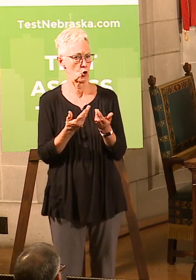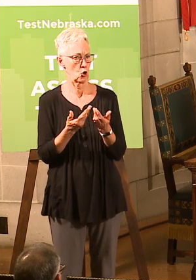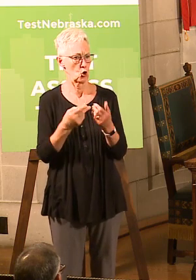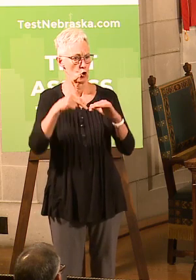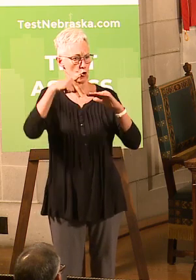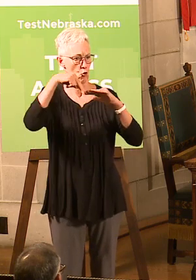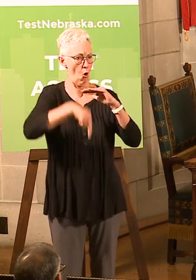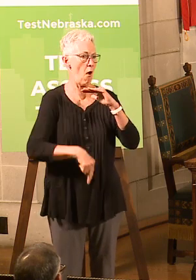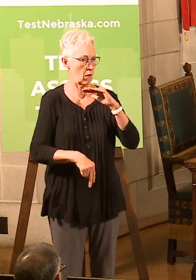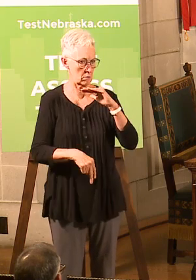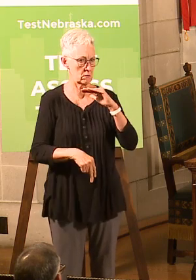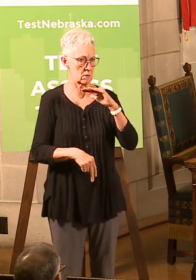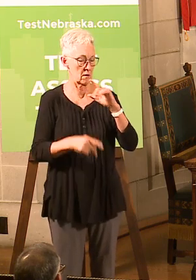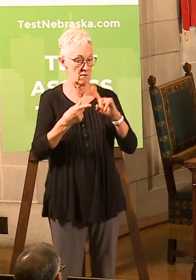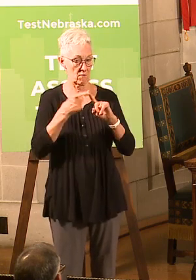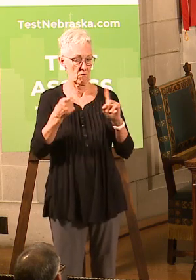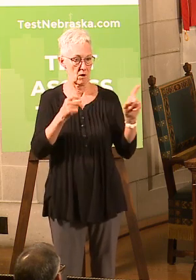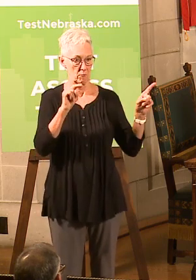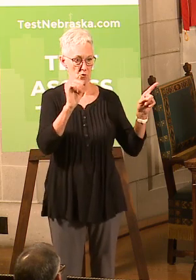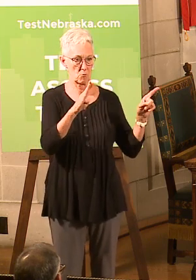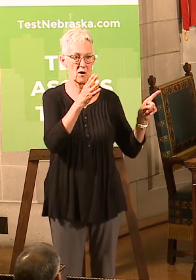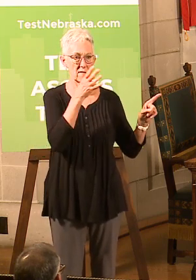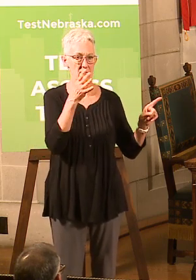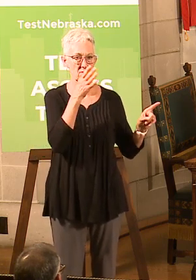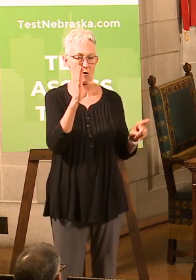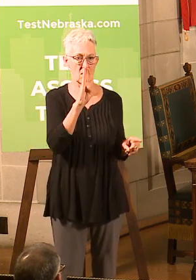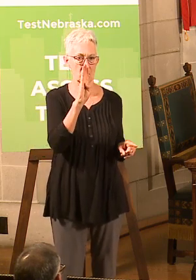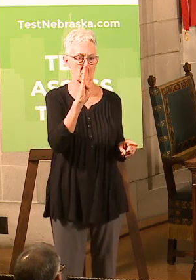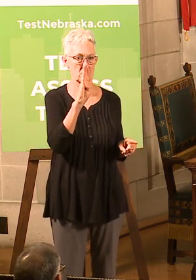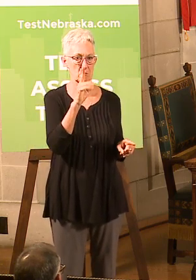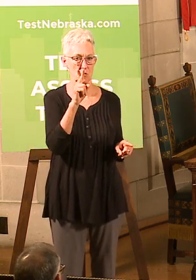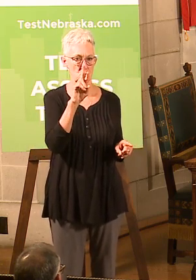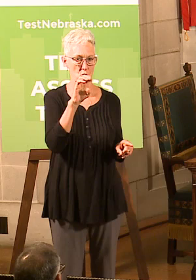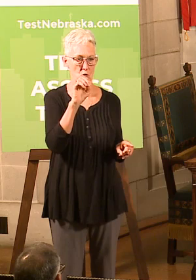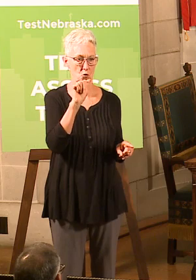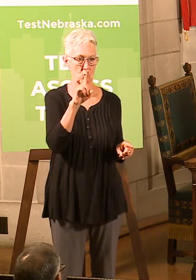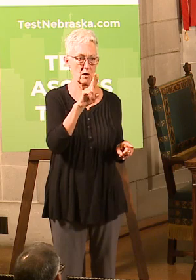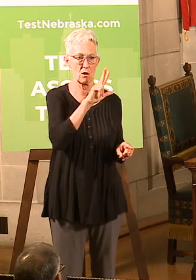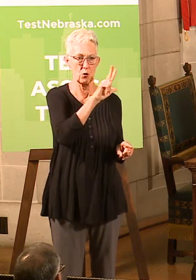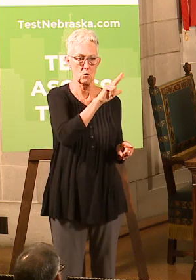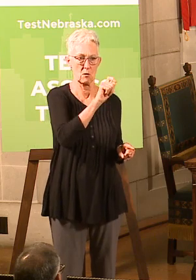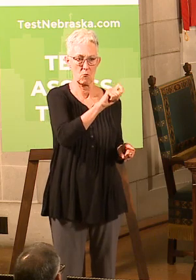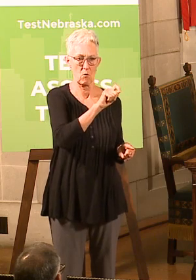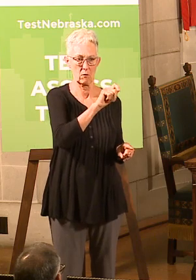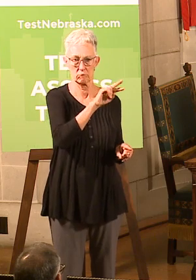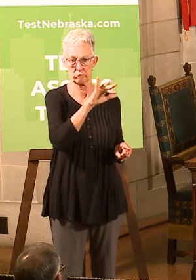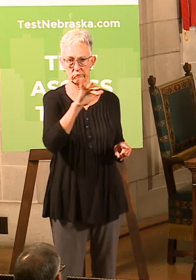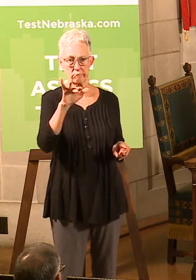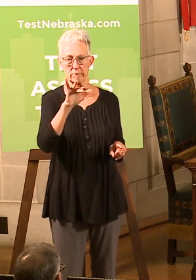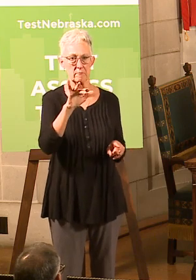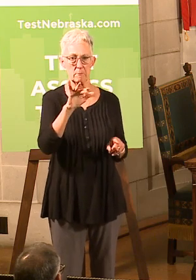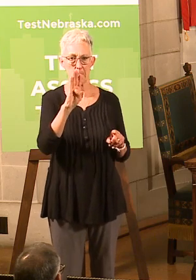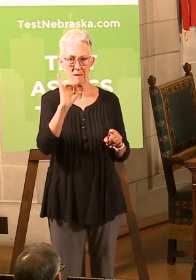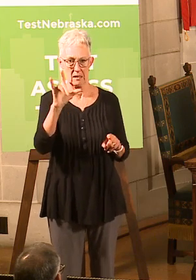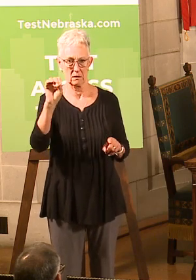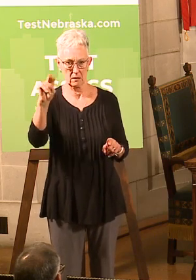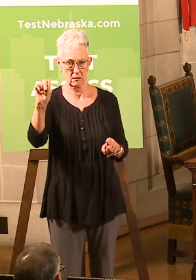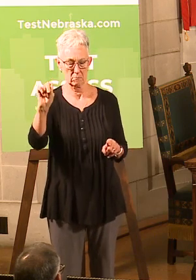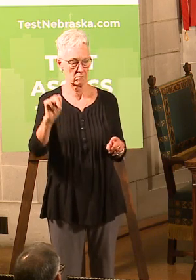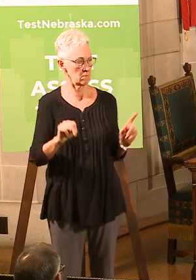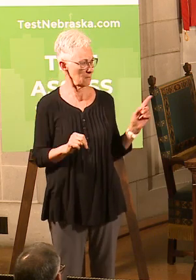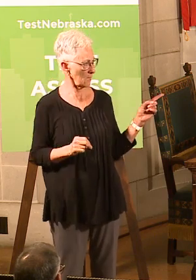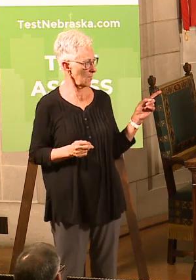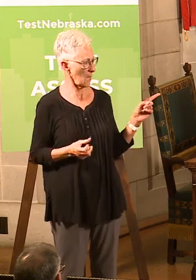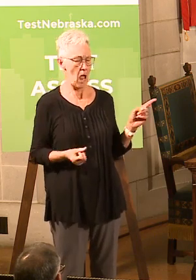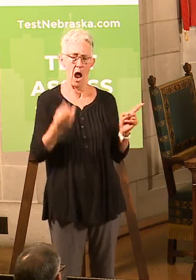So, according to Nebraska Farm Bureau, it's $3.75 billion of estimated losses to the state, to agriculture. And how much from CARES Act is